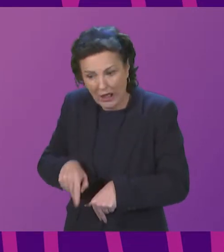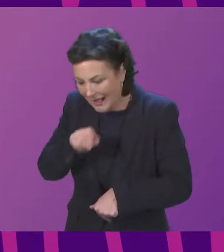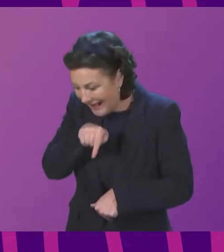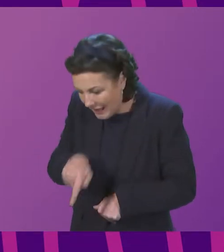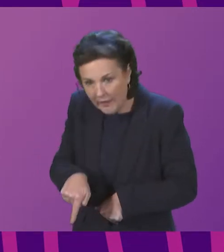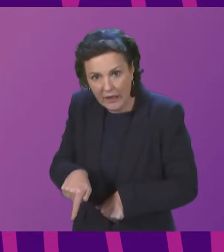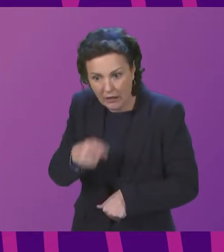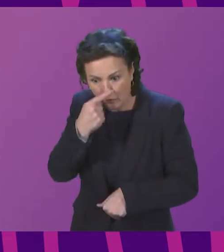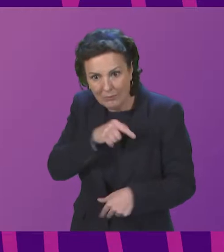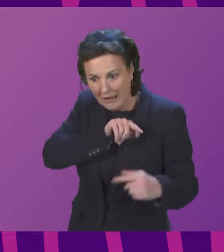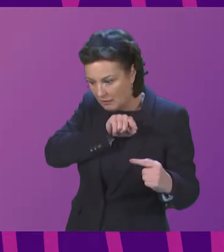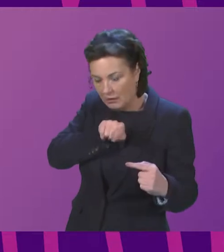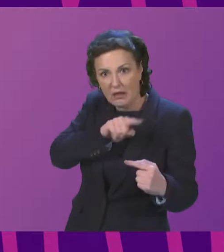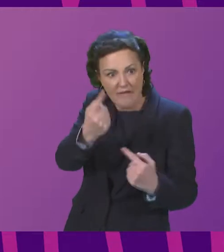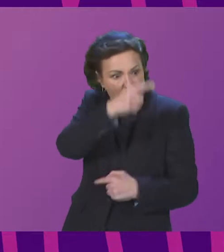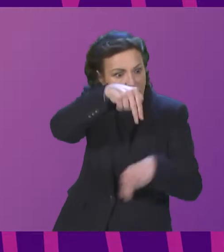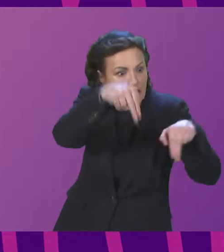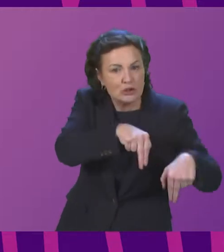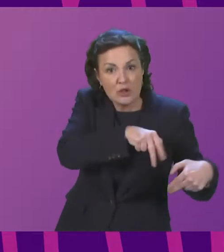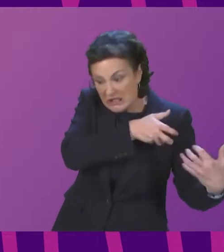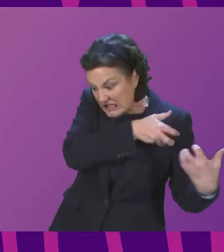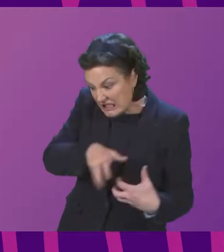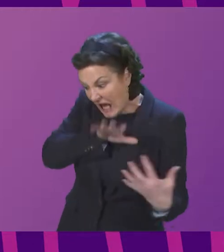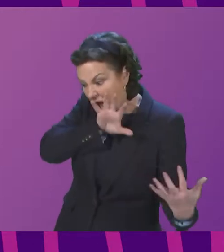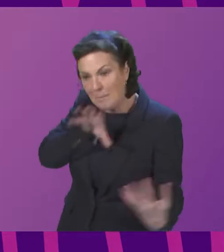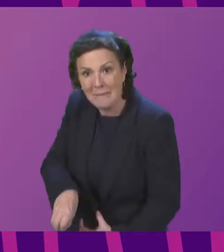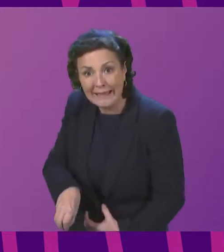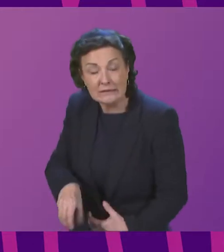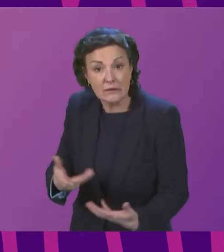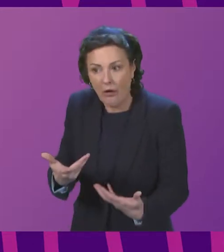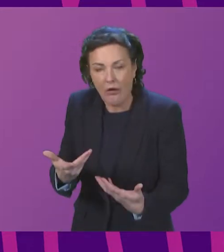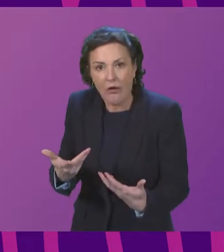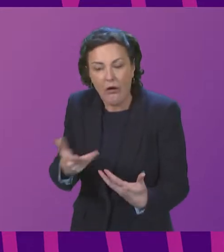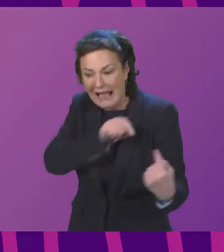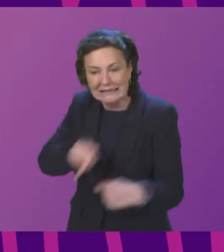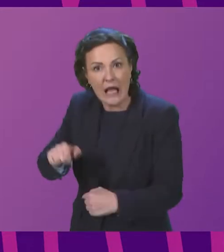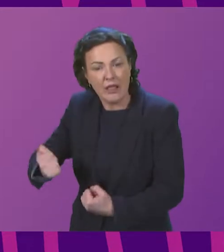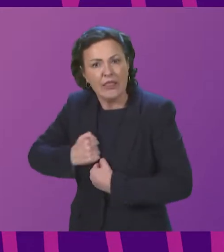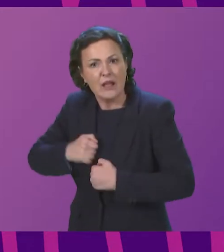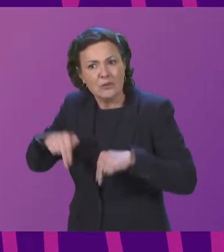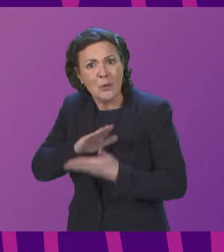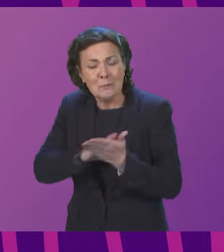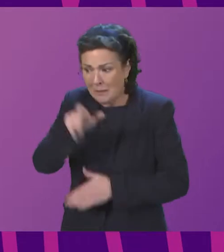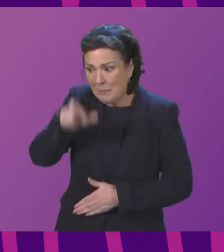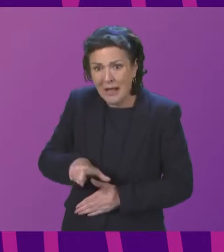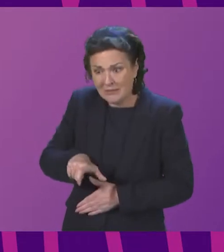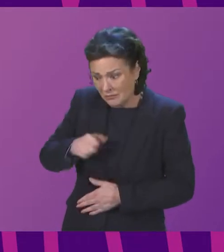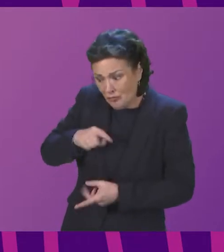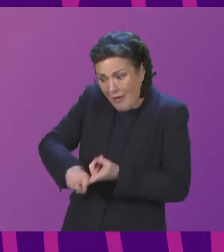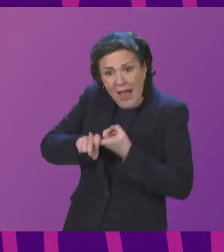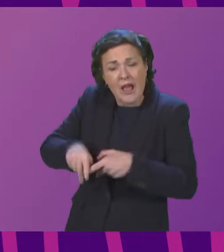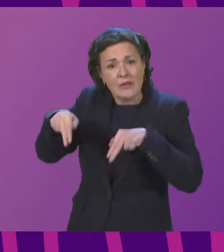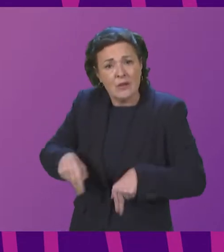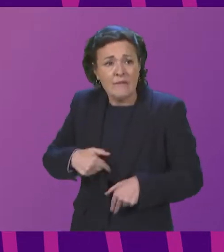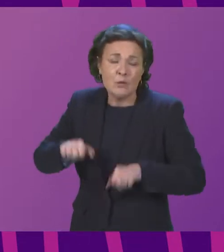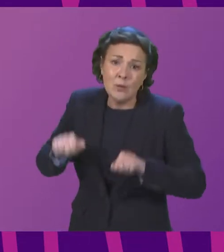through their temporary loss of a dog whilst it recovers or permanent retirement and the resultant wait for a replacement dog the submission